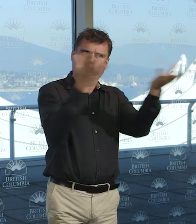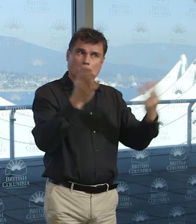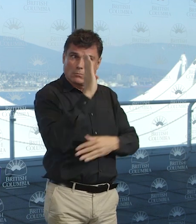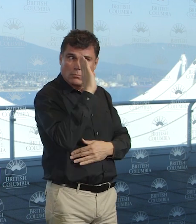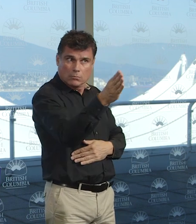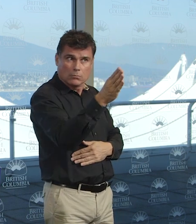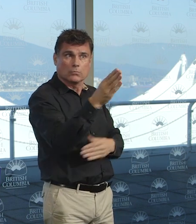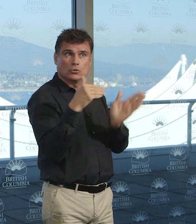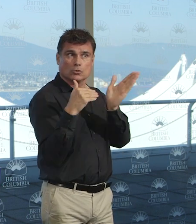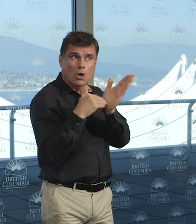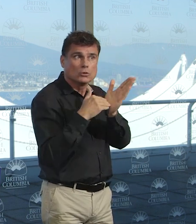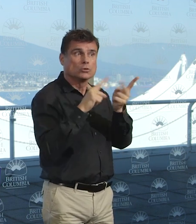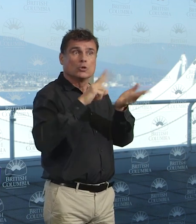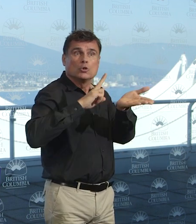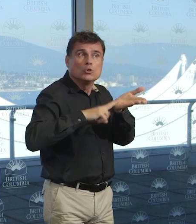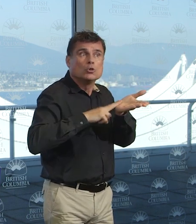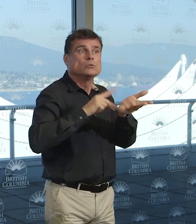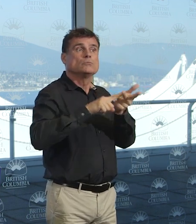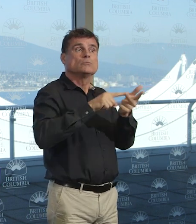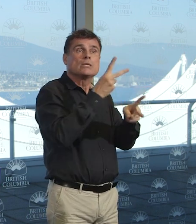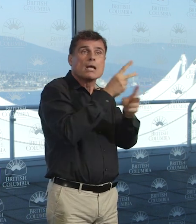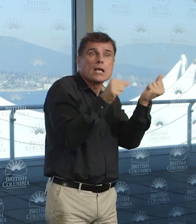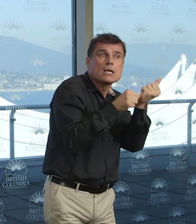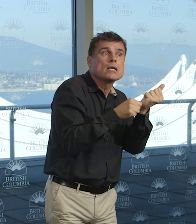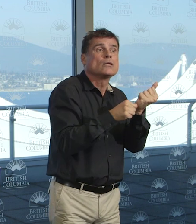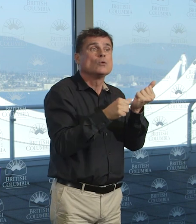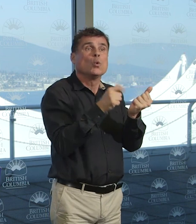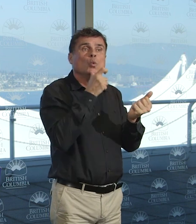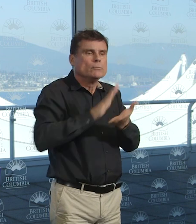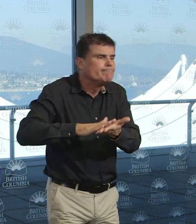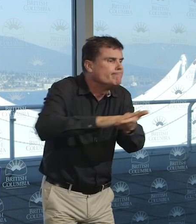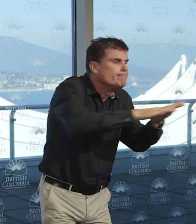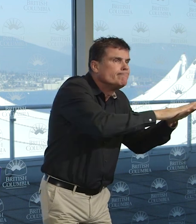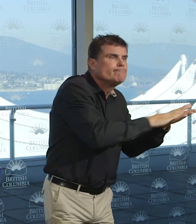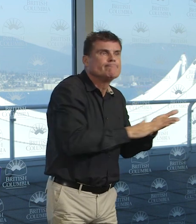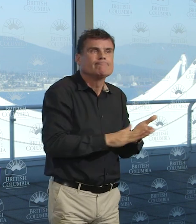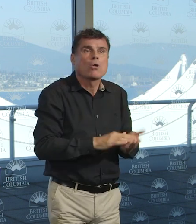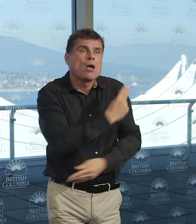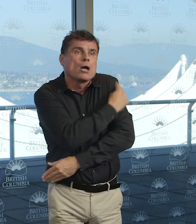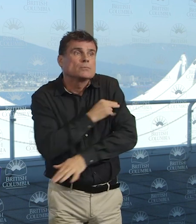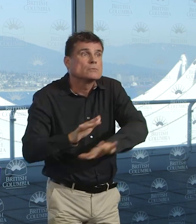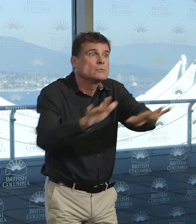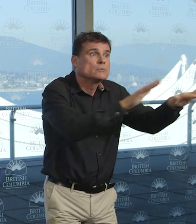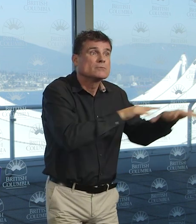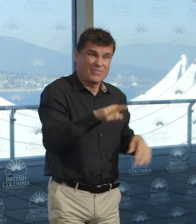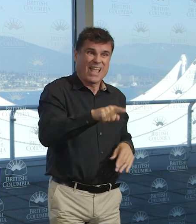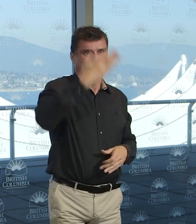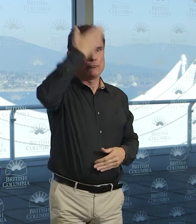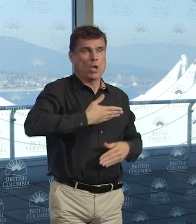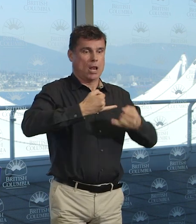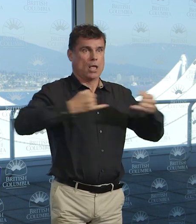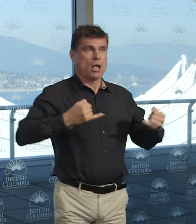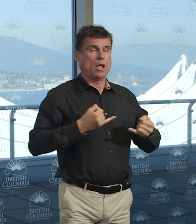to those who keep our hospitals clean and safe, to food support workers, and everyone else on the frontline. We are grateful. We are enormously